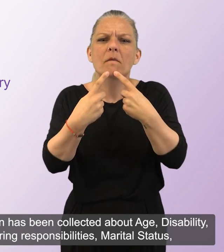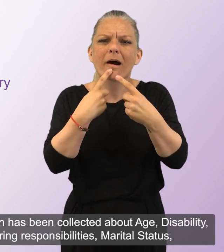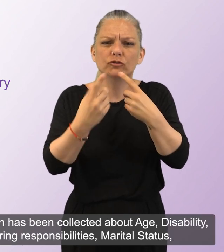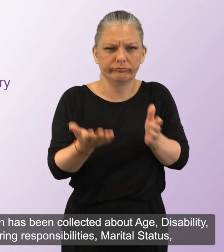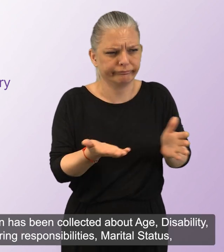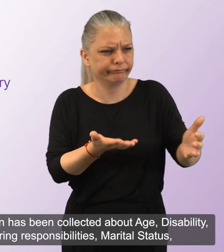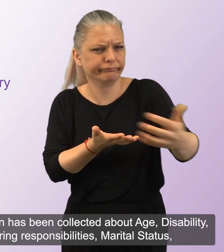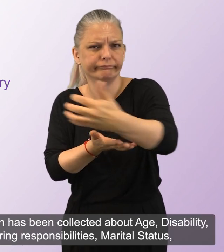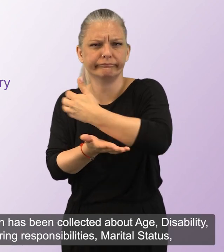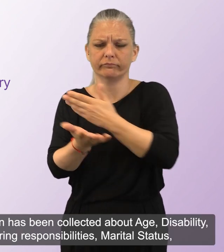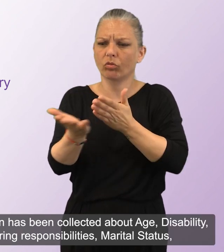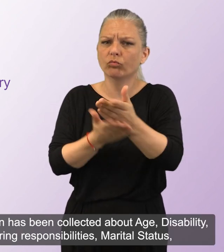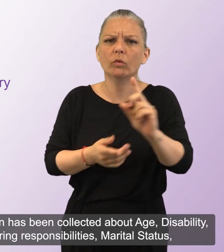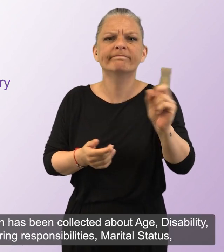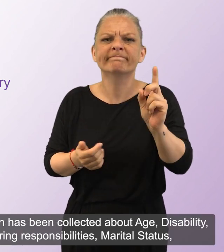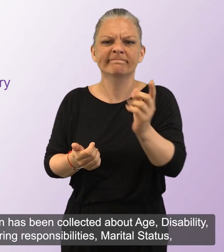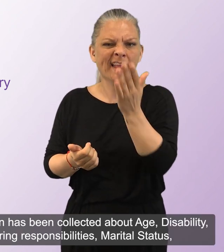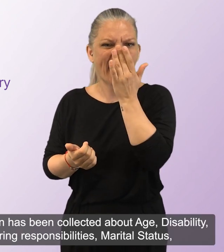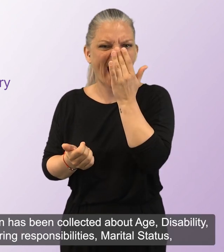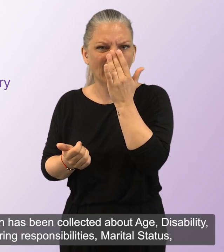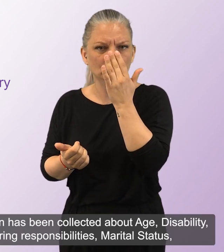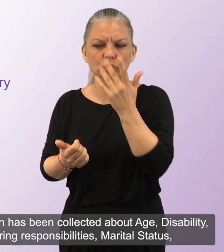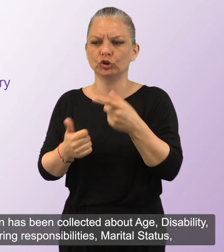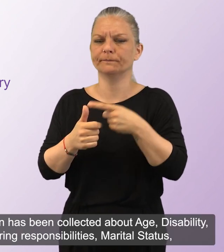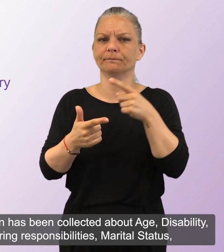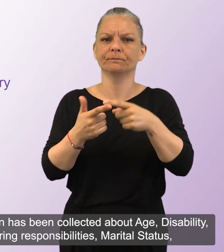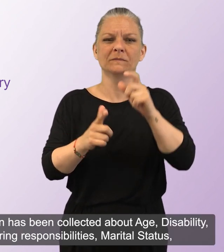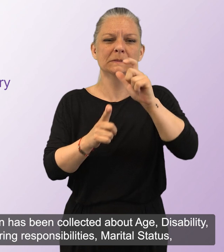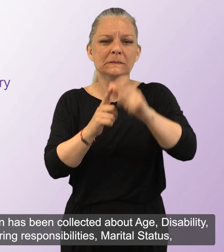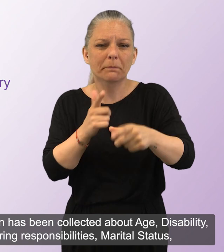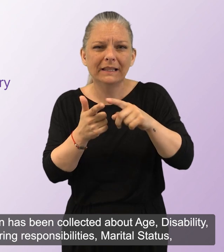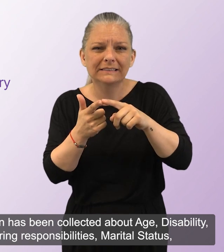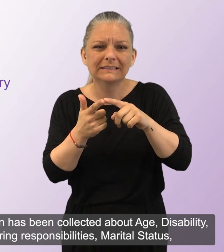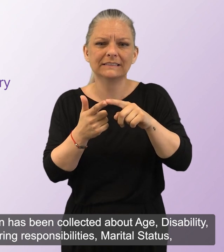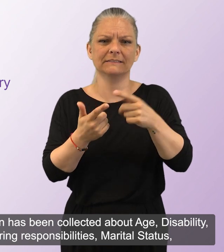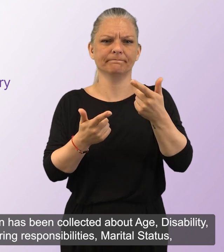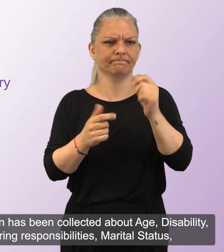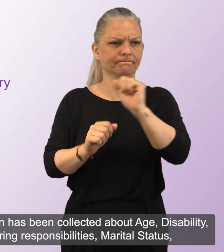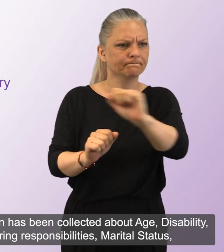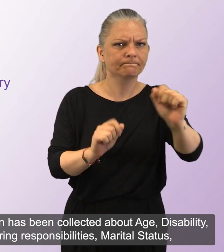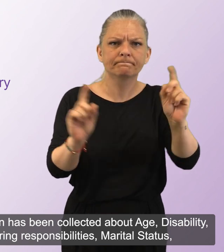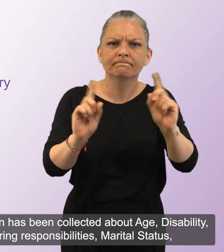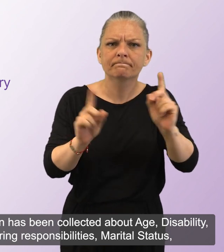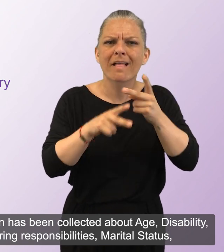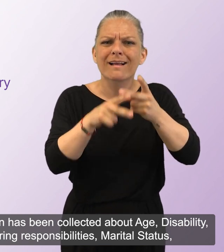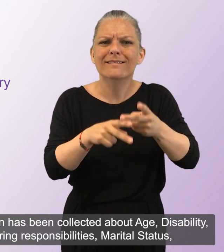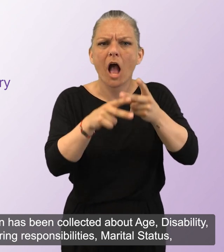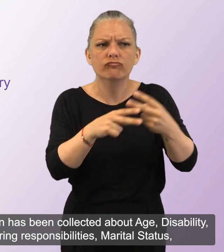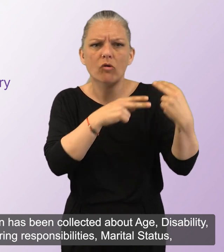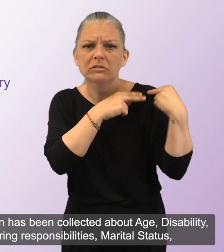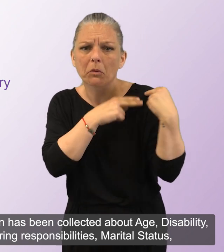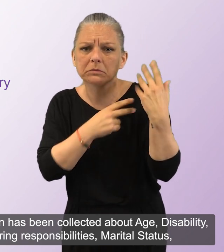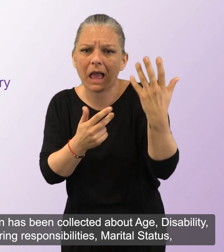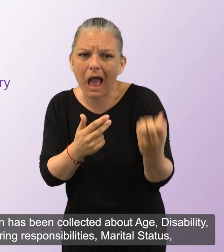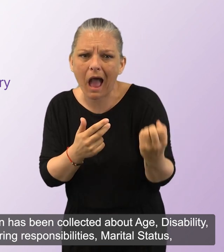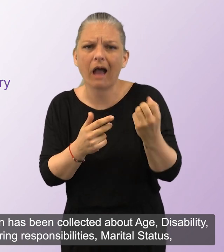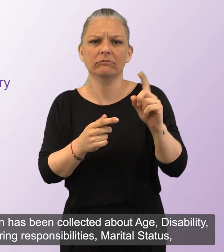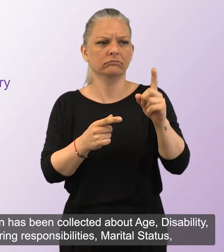Information has been collected about age, disability, caring responsibilities, marital status,